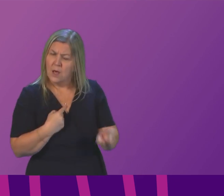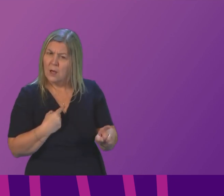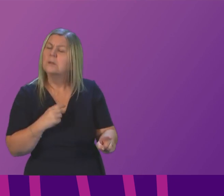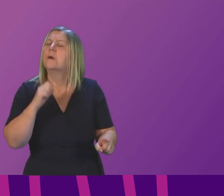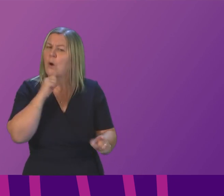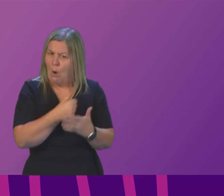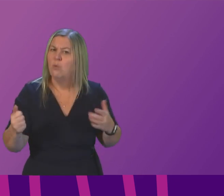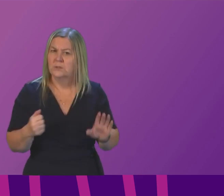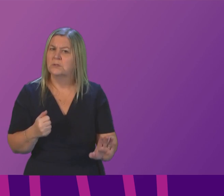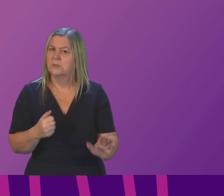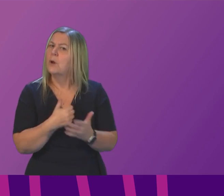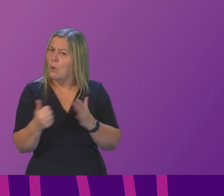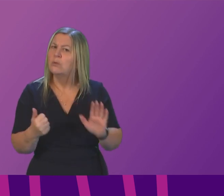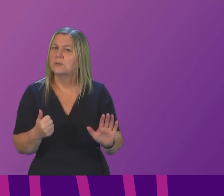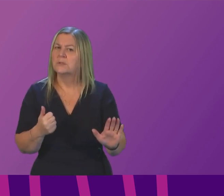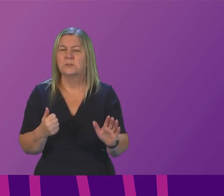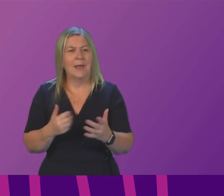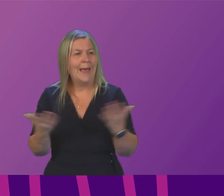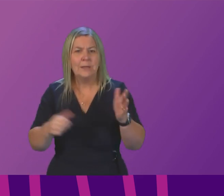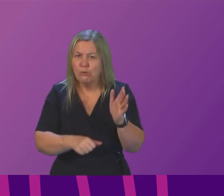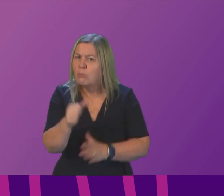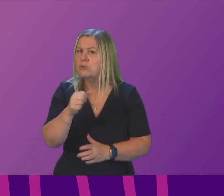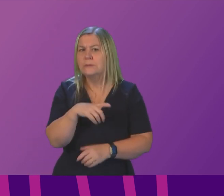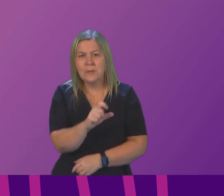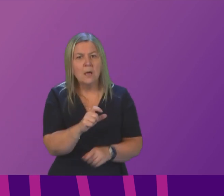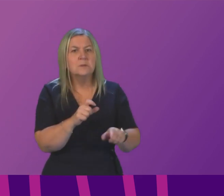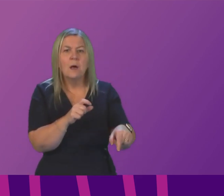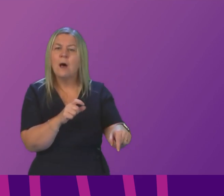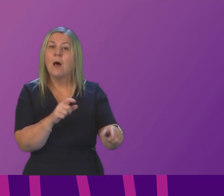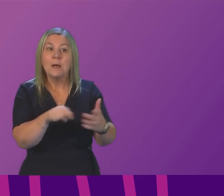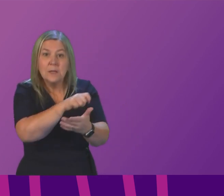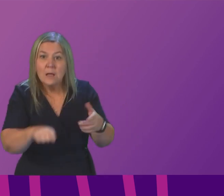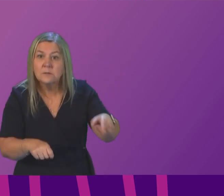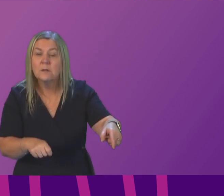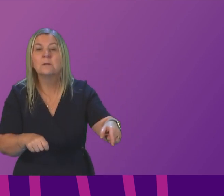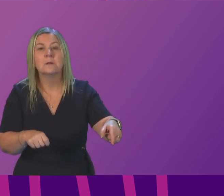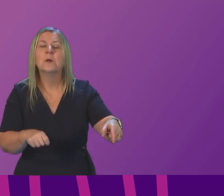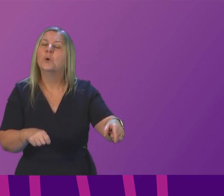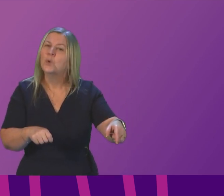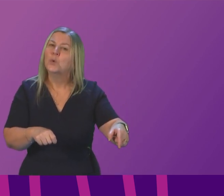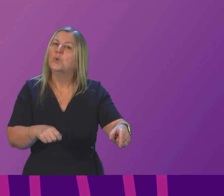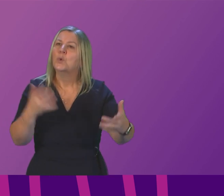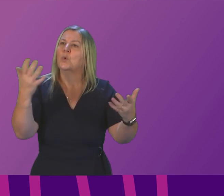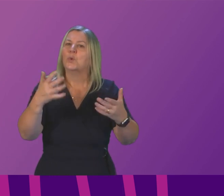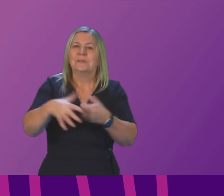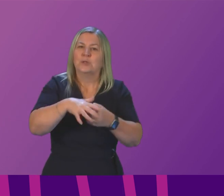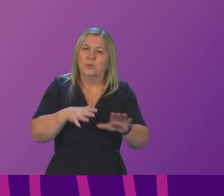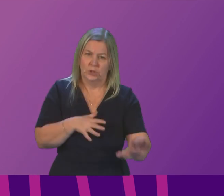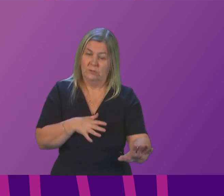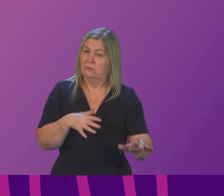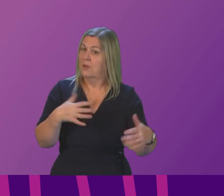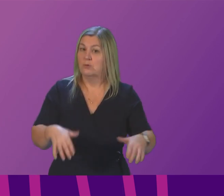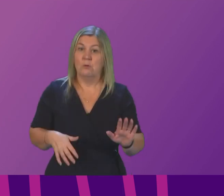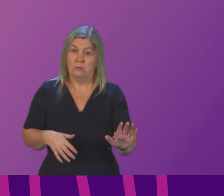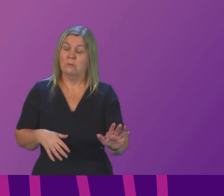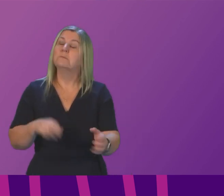and indeed any operation for cancer that is cancelled would only be done in the most extreme circumstances and